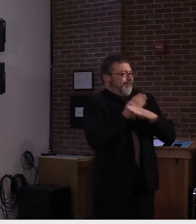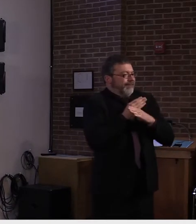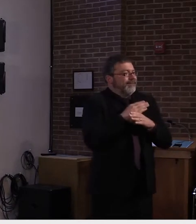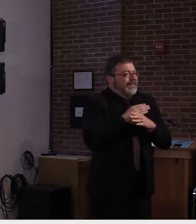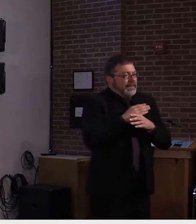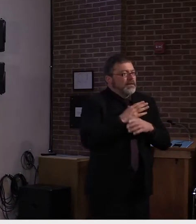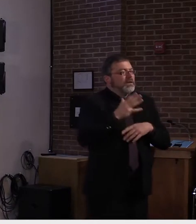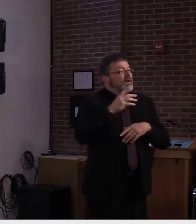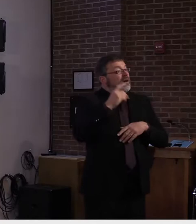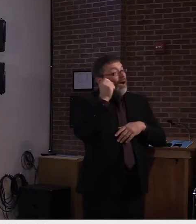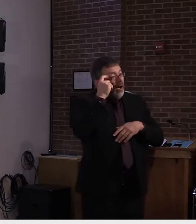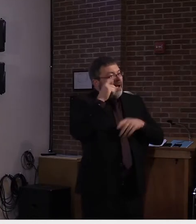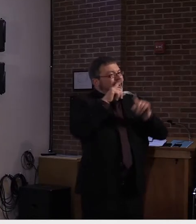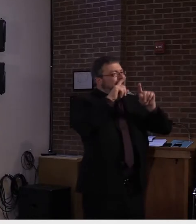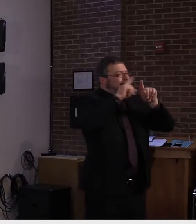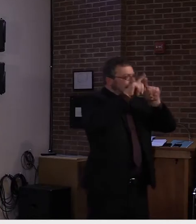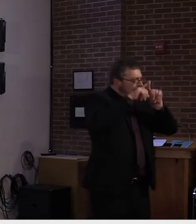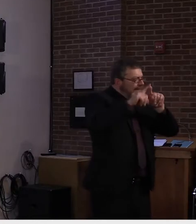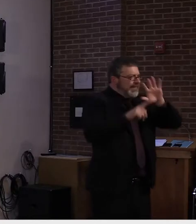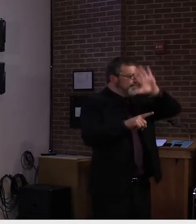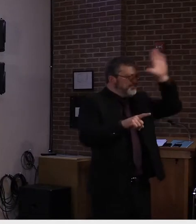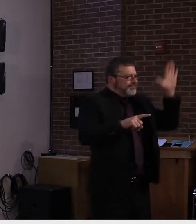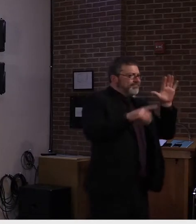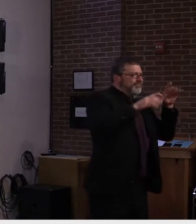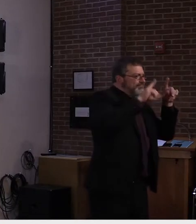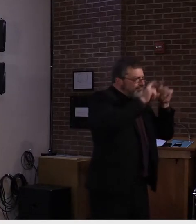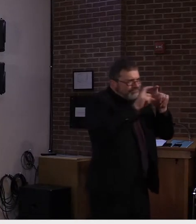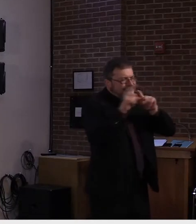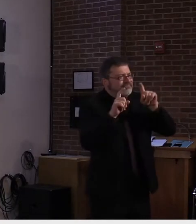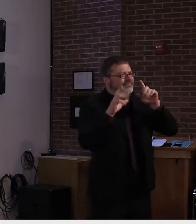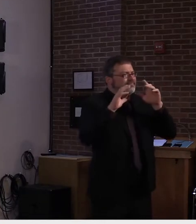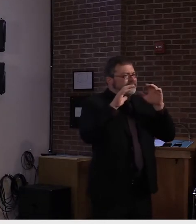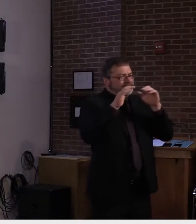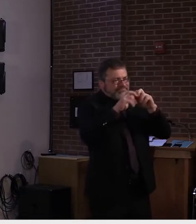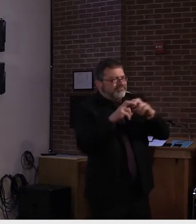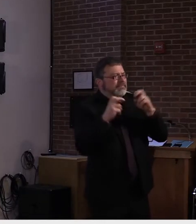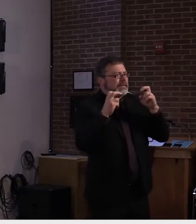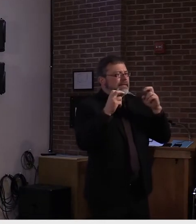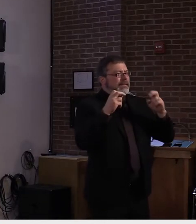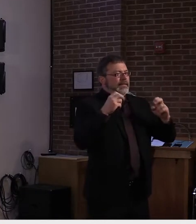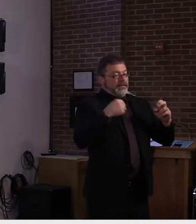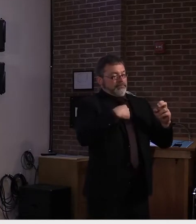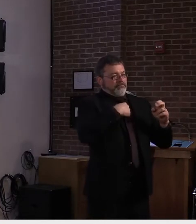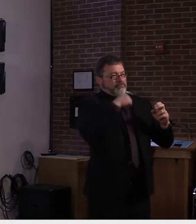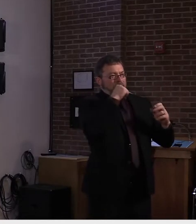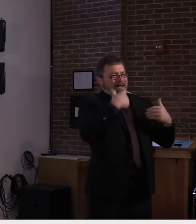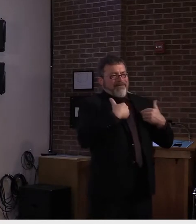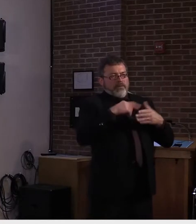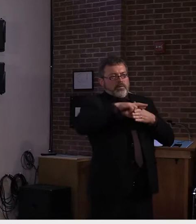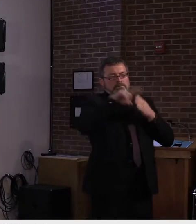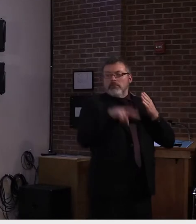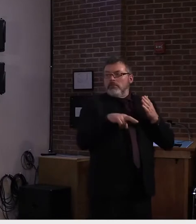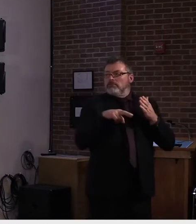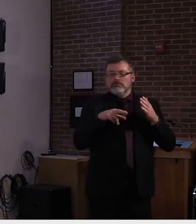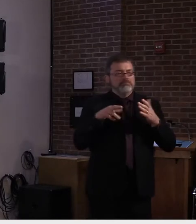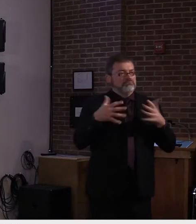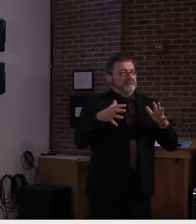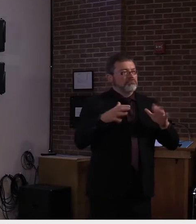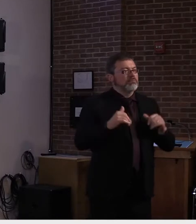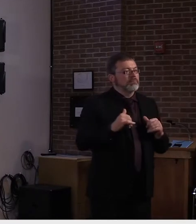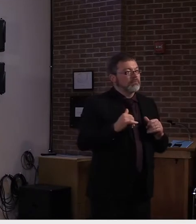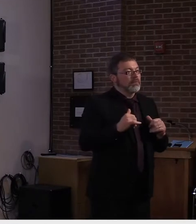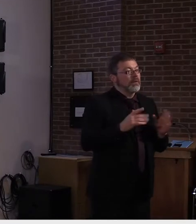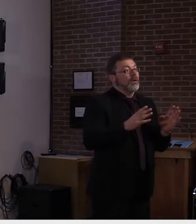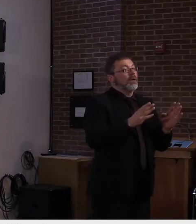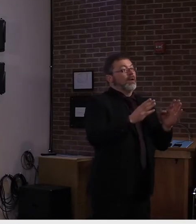Results are still pending from this. There's also a study of blood donors. That is not yet